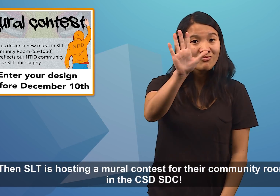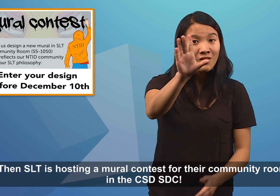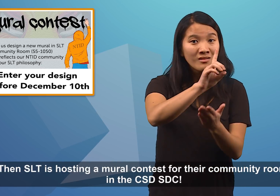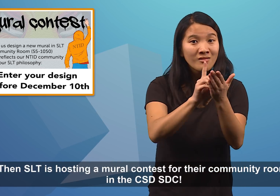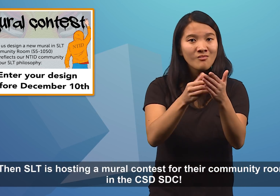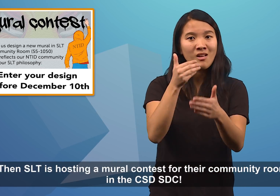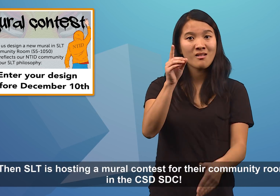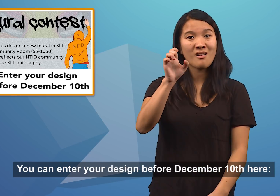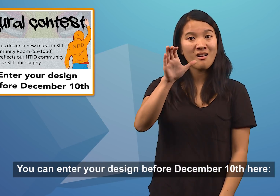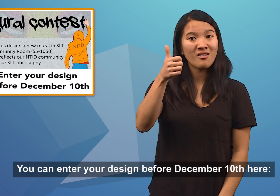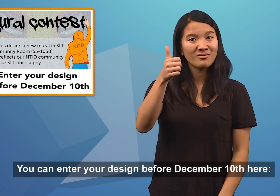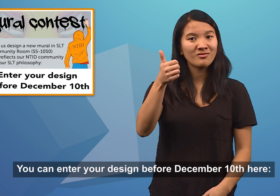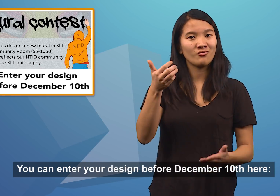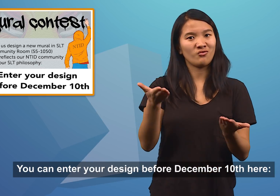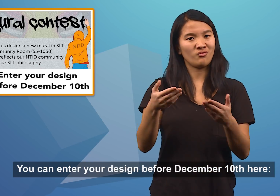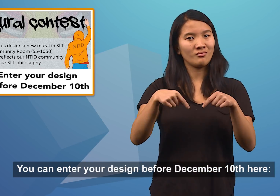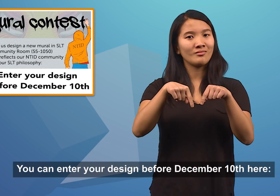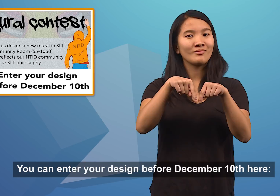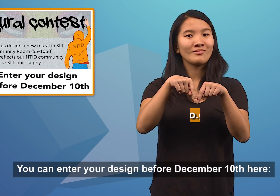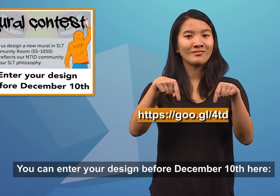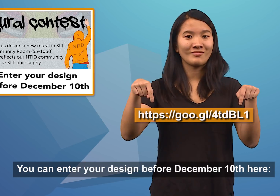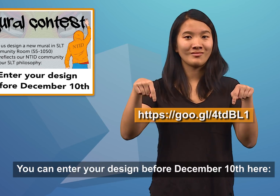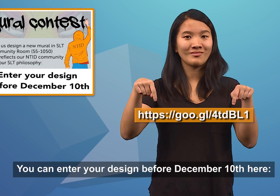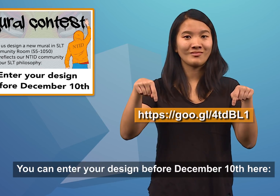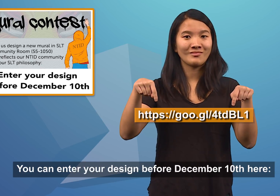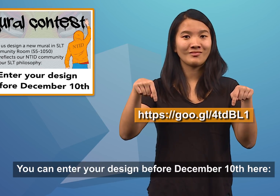-SDC. You can enter your design before December 10th here.